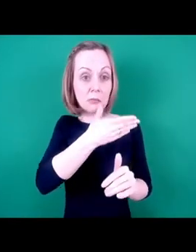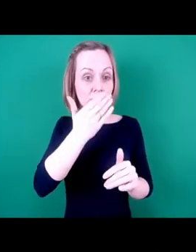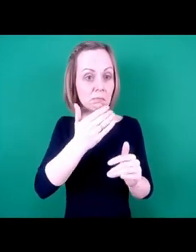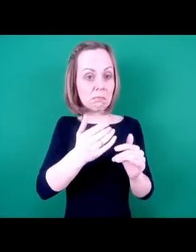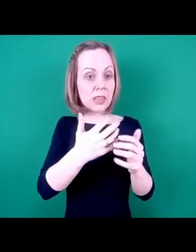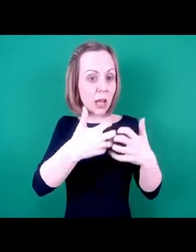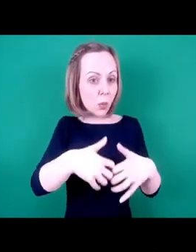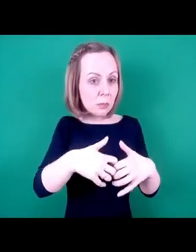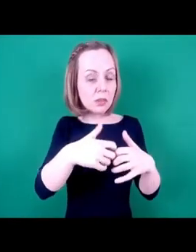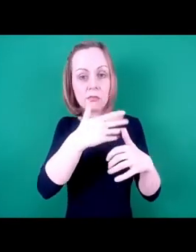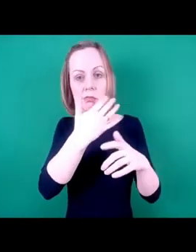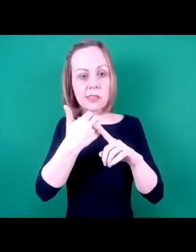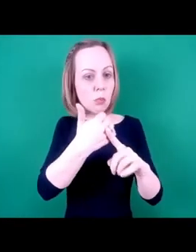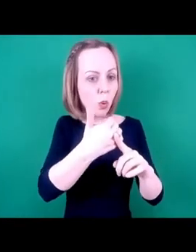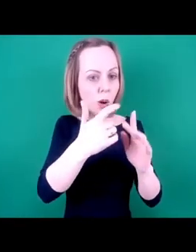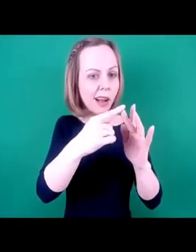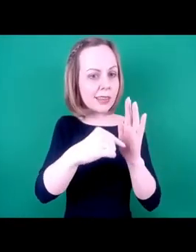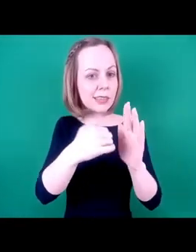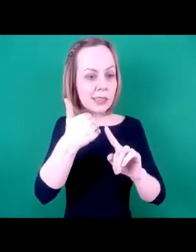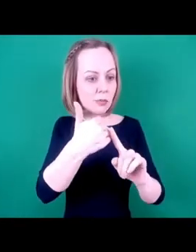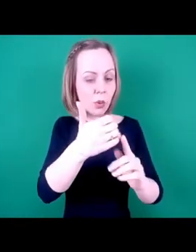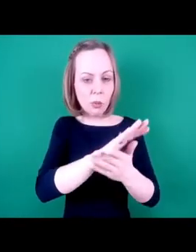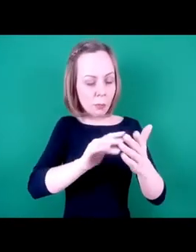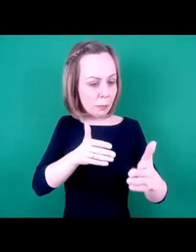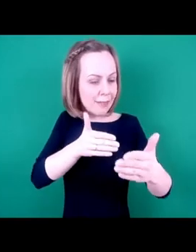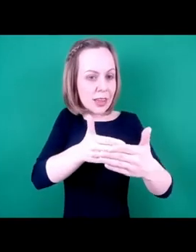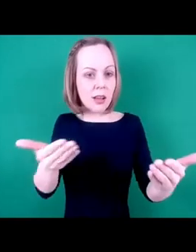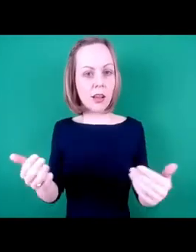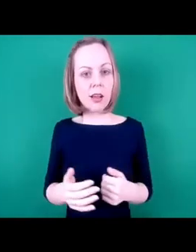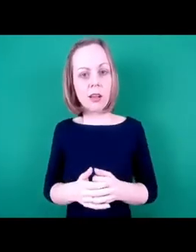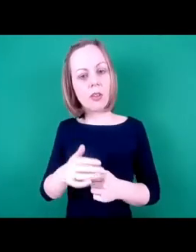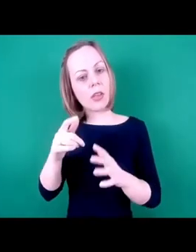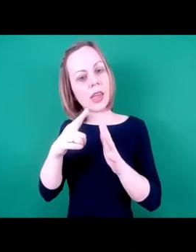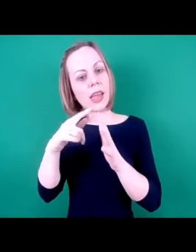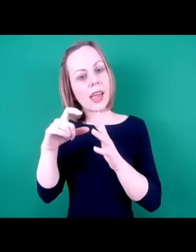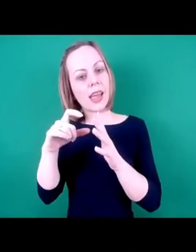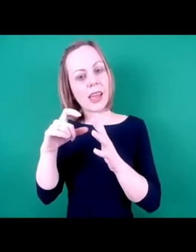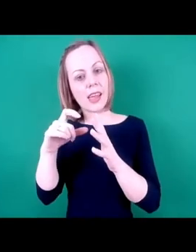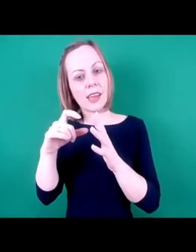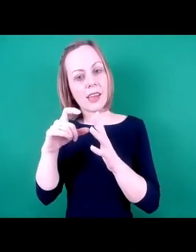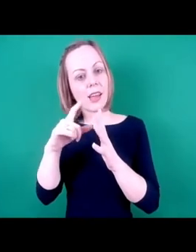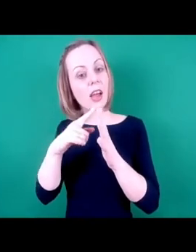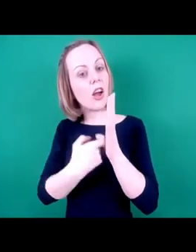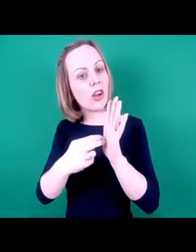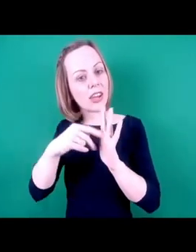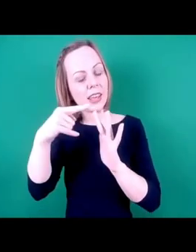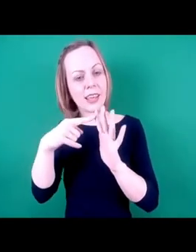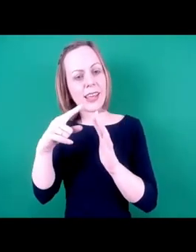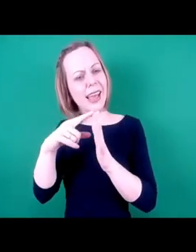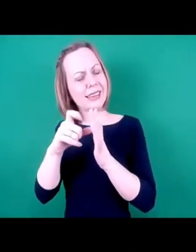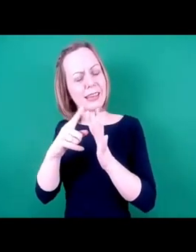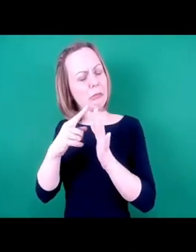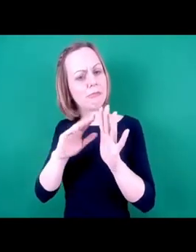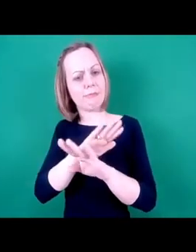and can be a barrier to access. Again, that echoes what Eddie was saying, sorry, Ernie was saying earlier